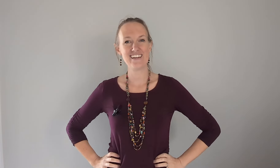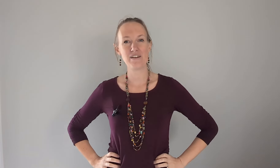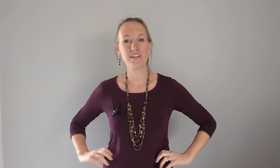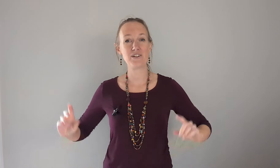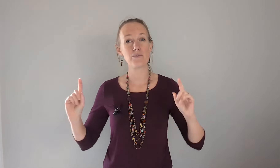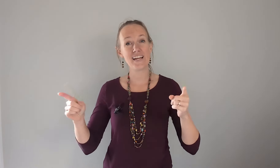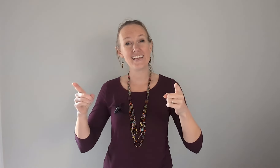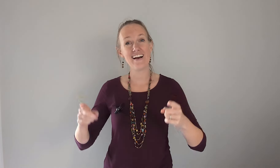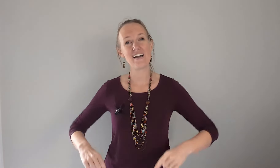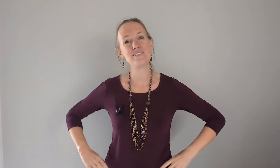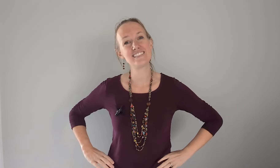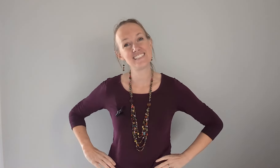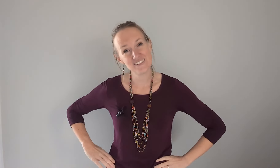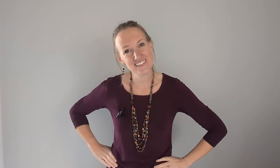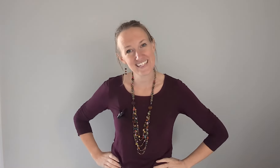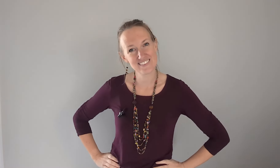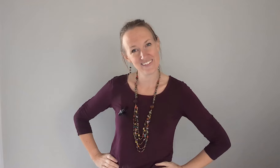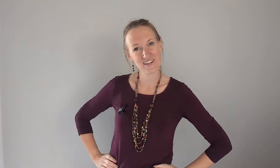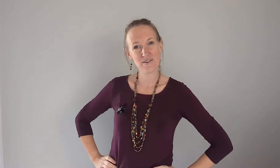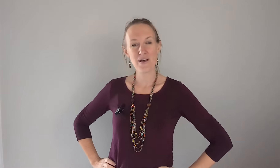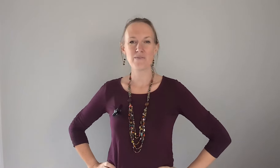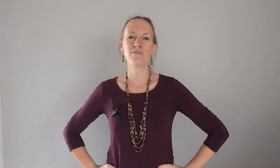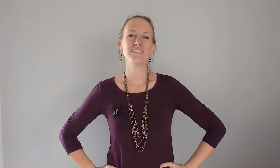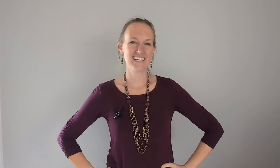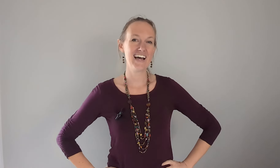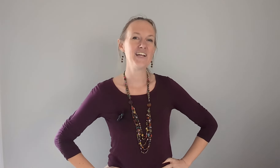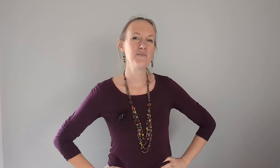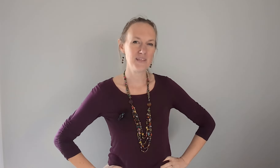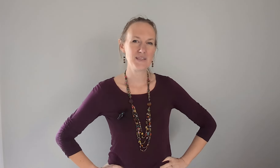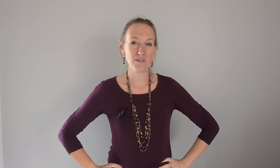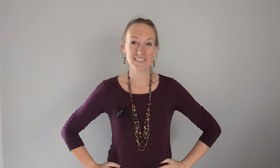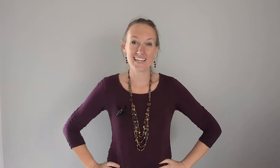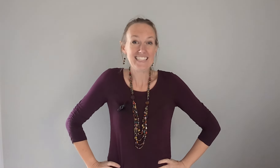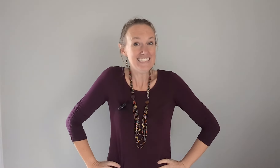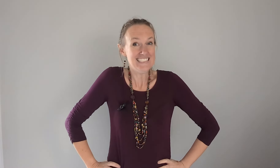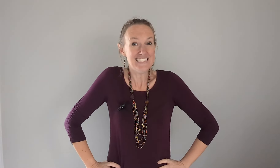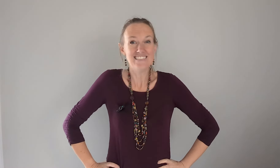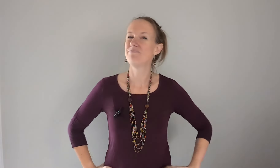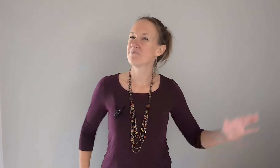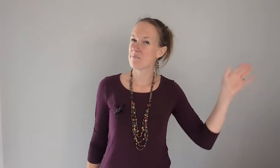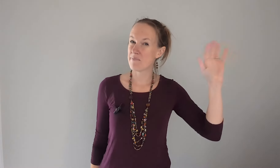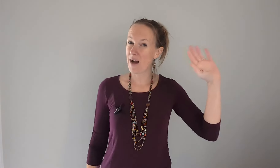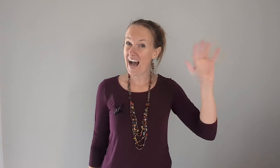and when you're ready i will see you in the next video when we sign with the music bye